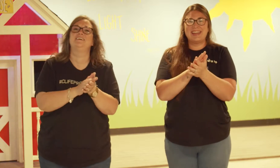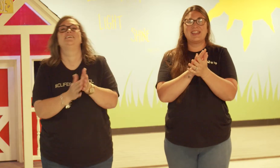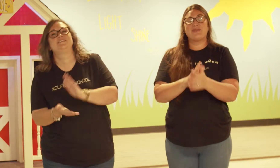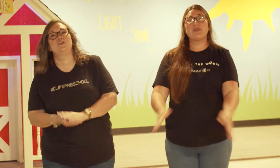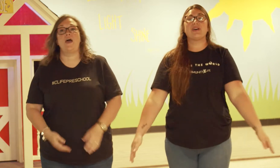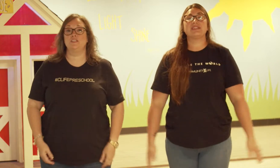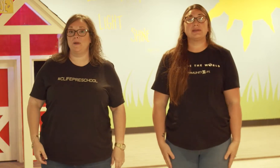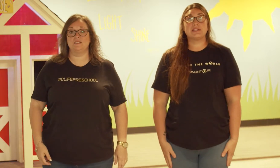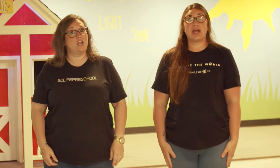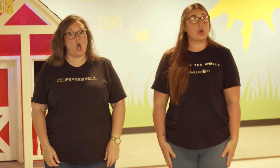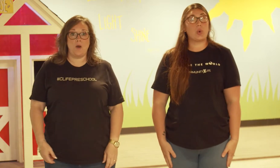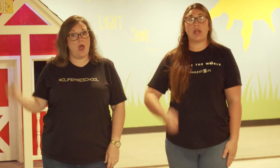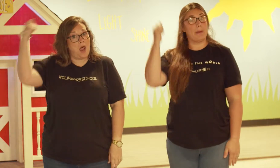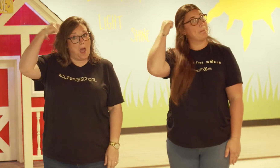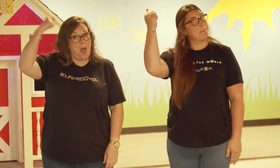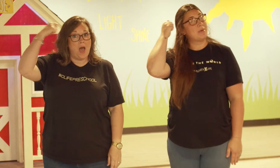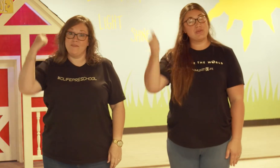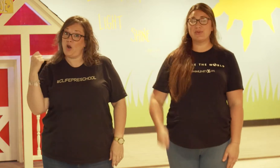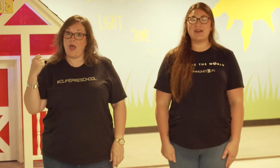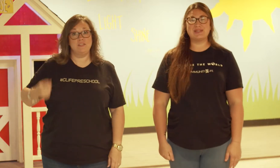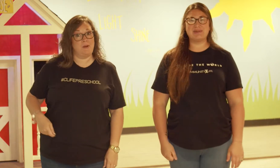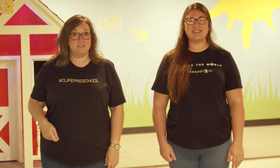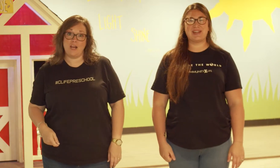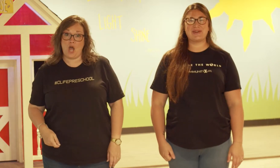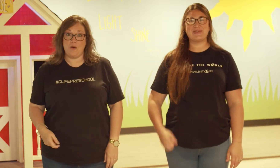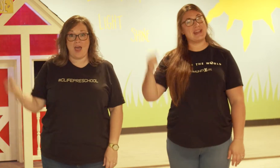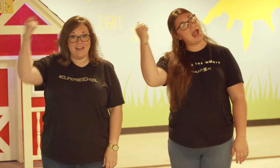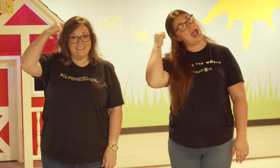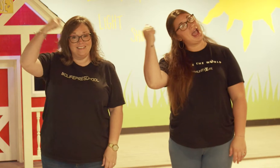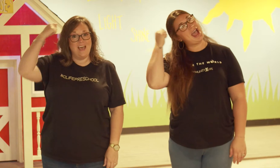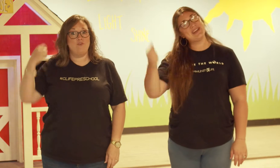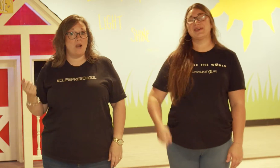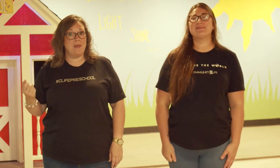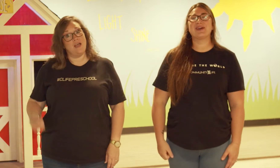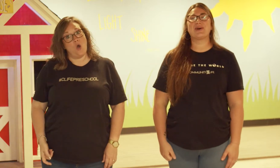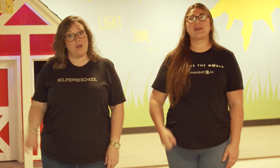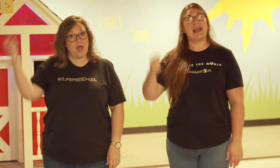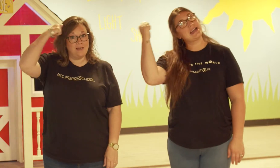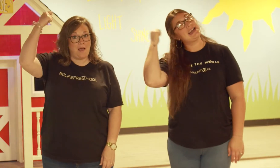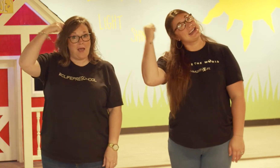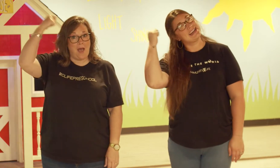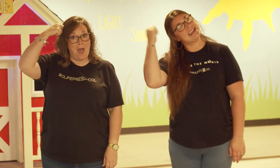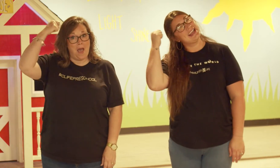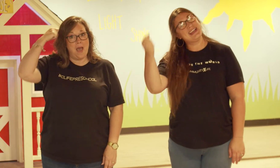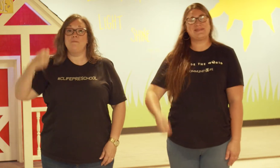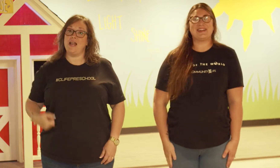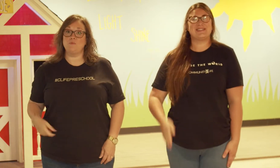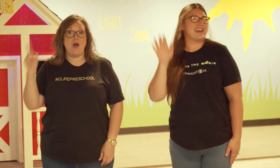The fruit of the spirit's not a coconut Fruit of the spirit's not a coconut If you wanna be a coconut You might as well